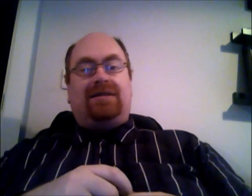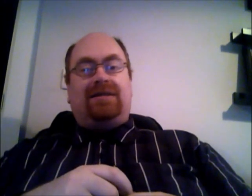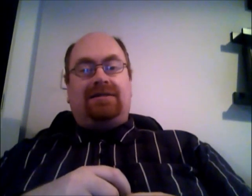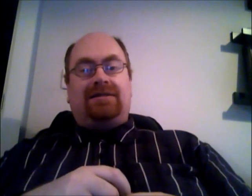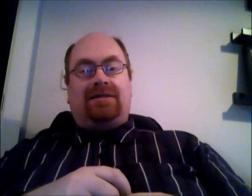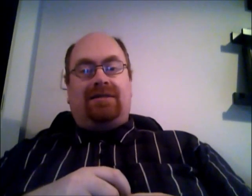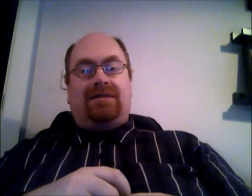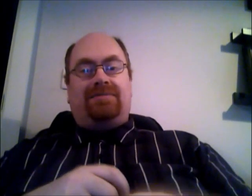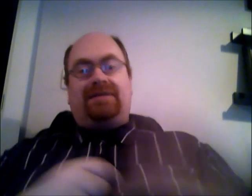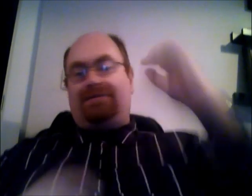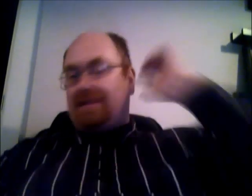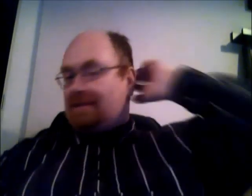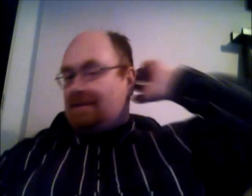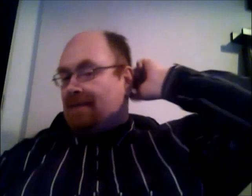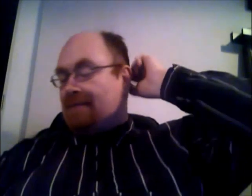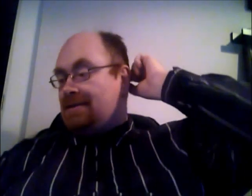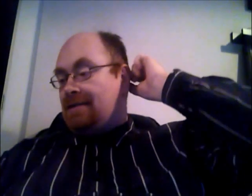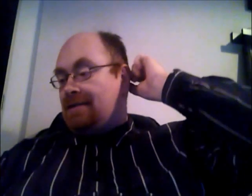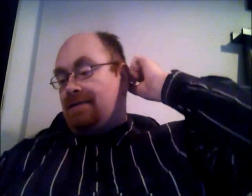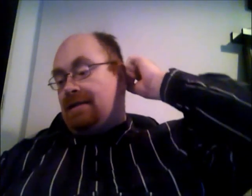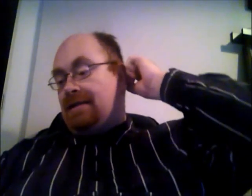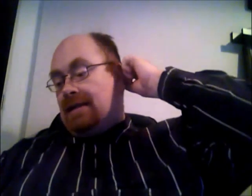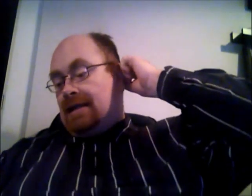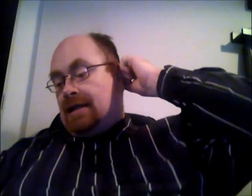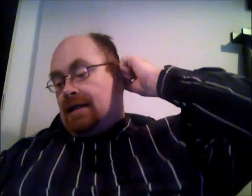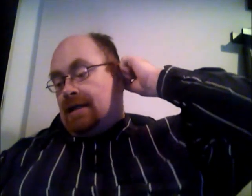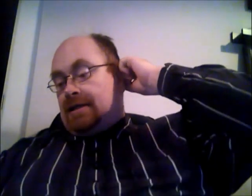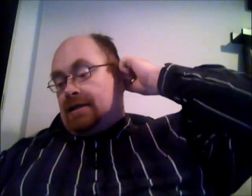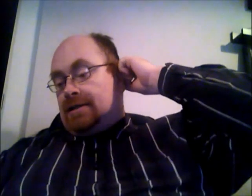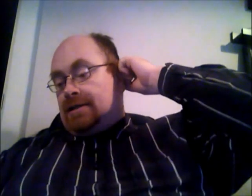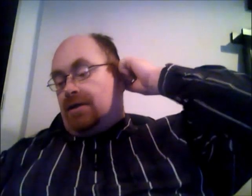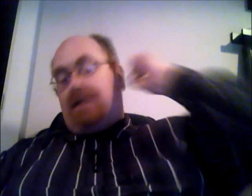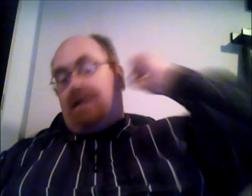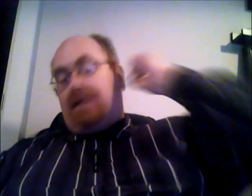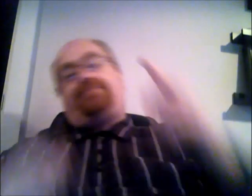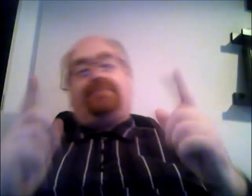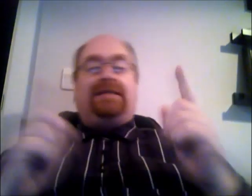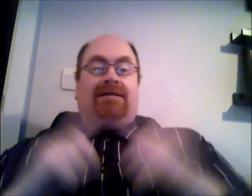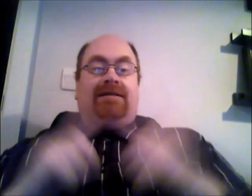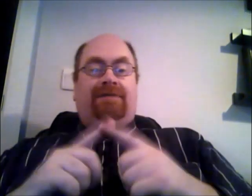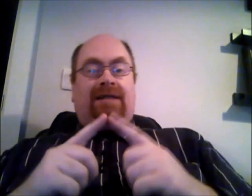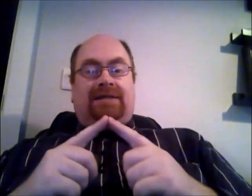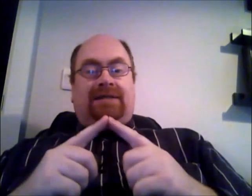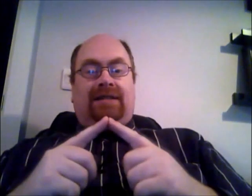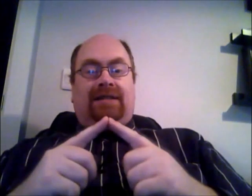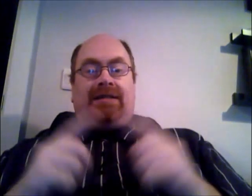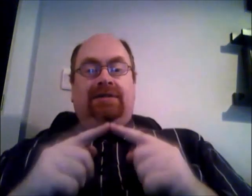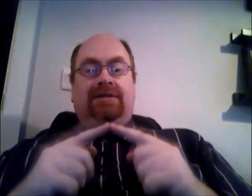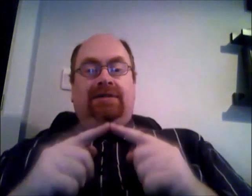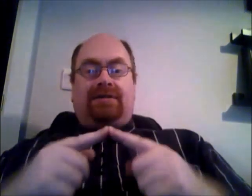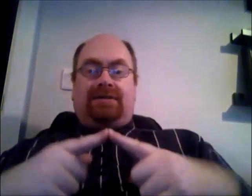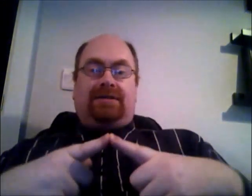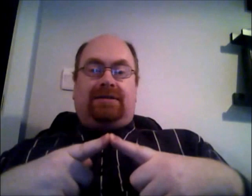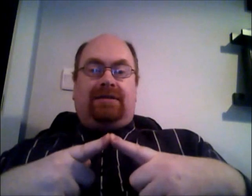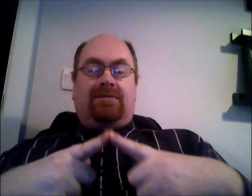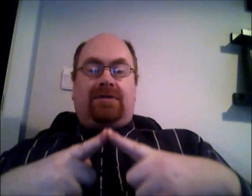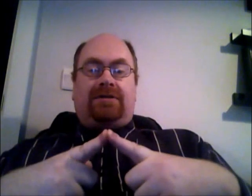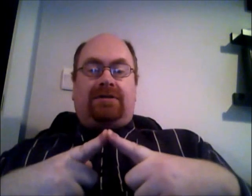dug up to fix their pipes and stuff so here are the facts again there's two thousands of water treatment